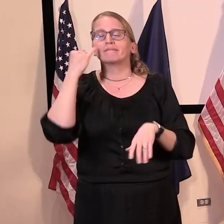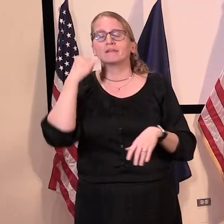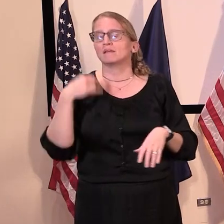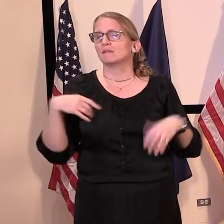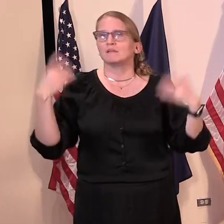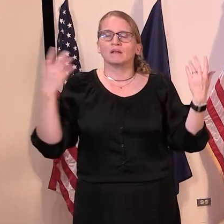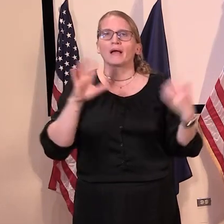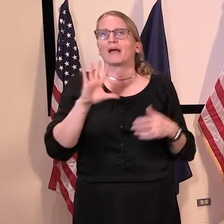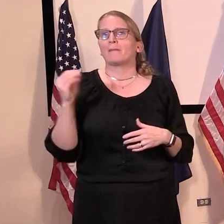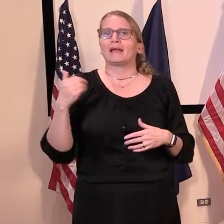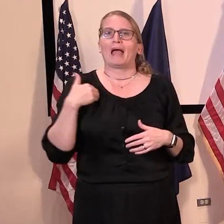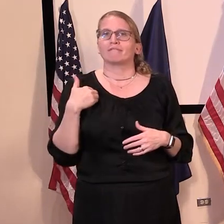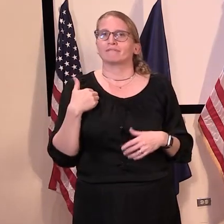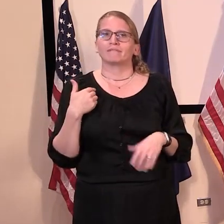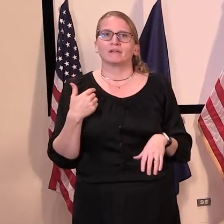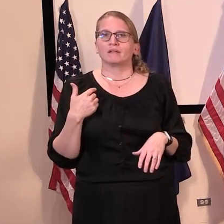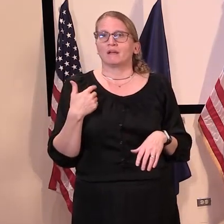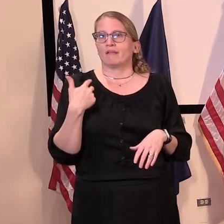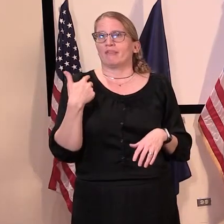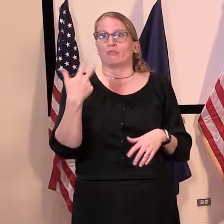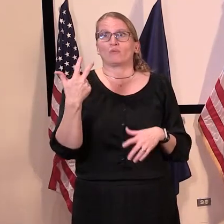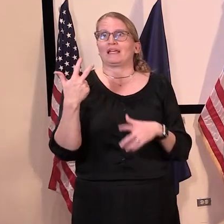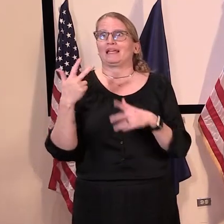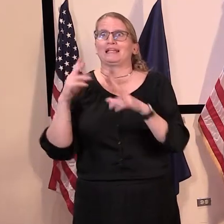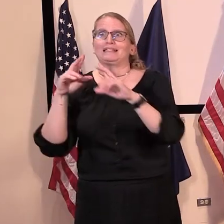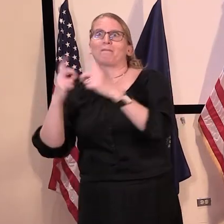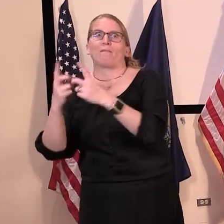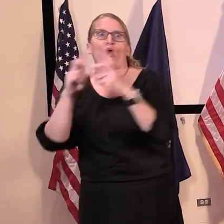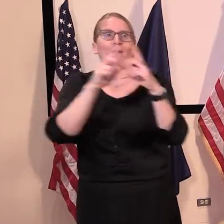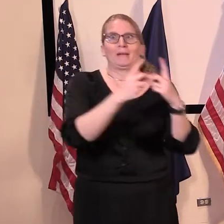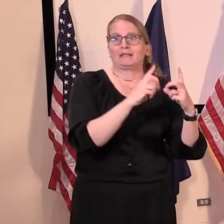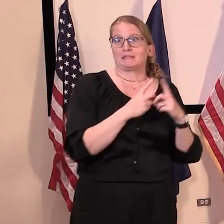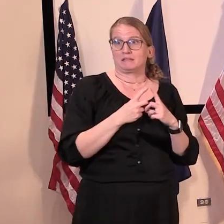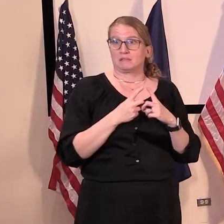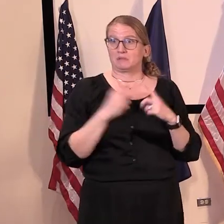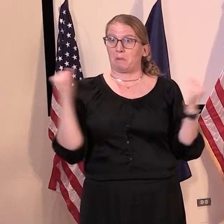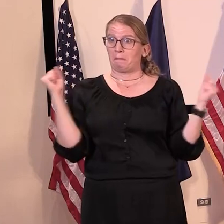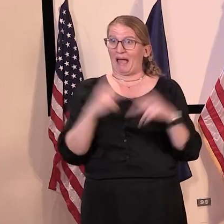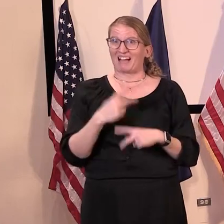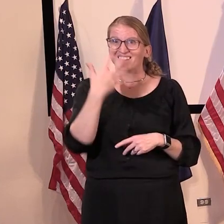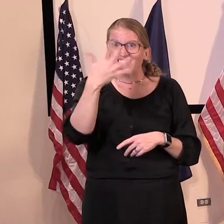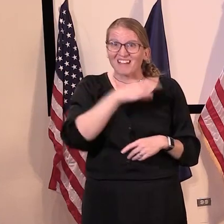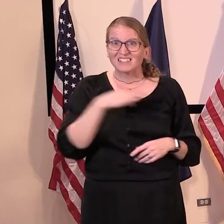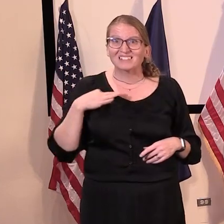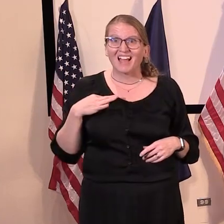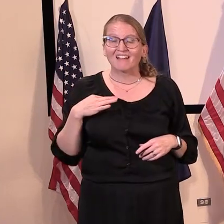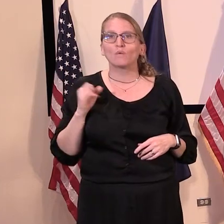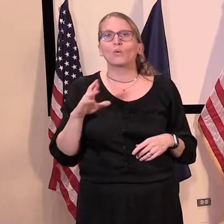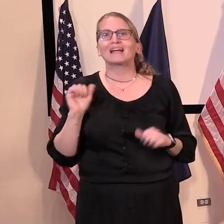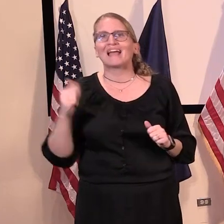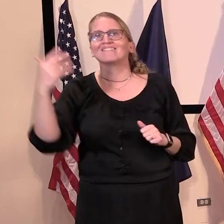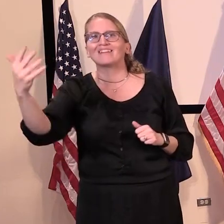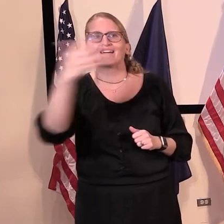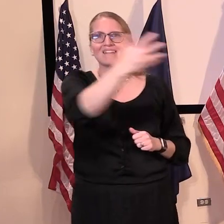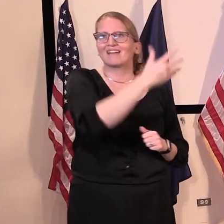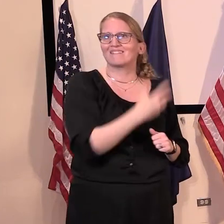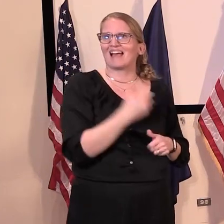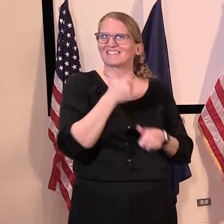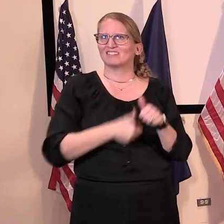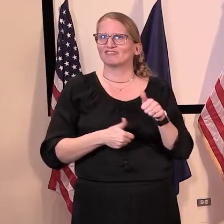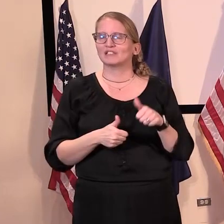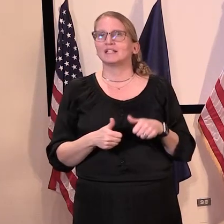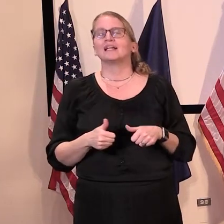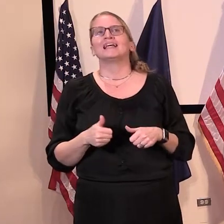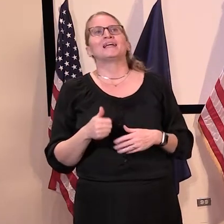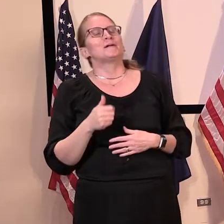only five can go back or if they're never coming back with each other, could there be more? Um, I'm not comfortable